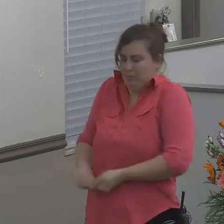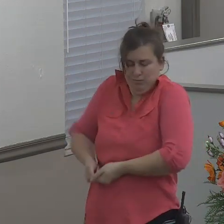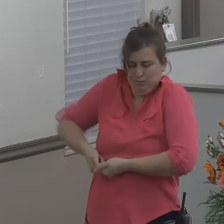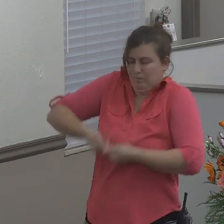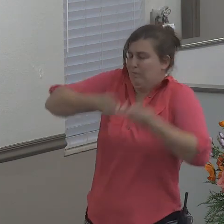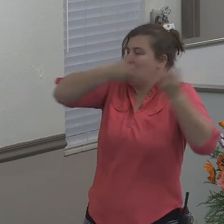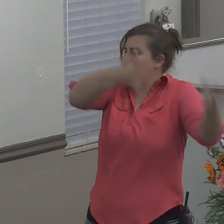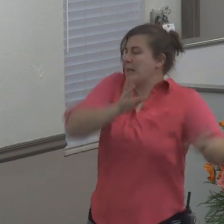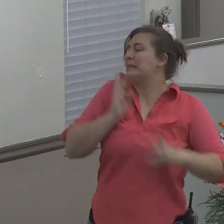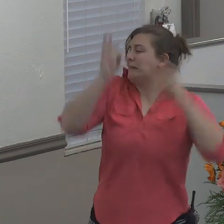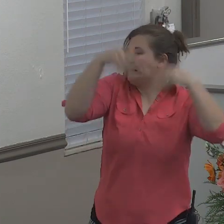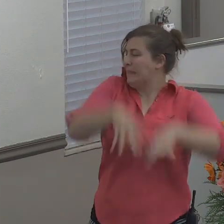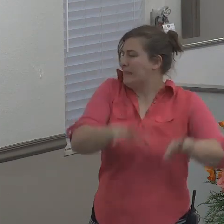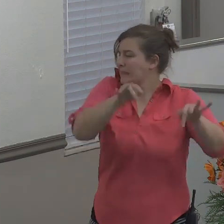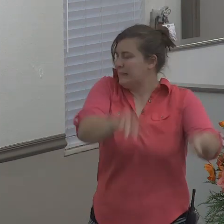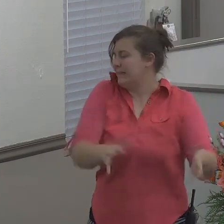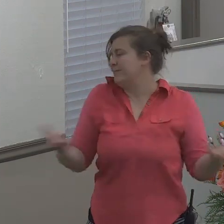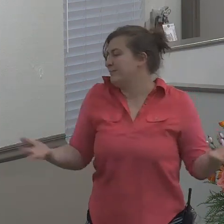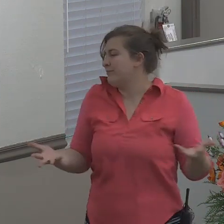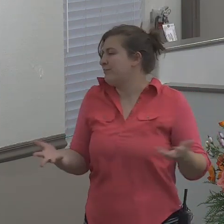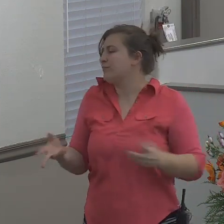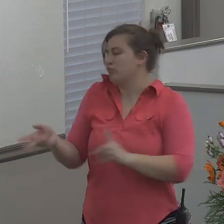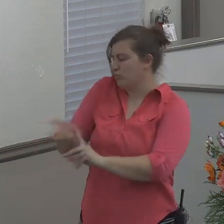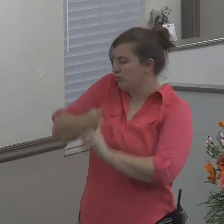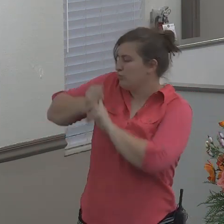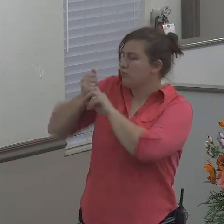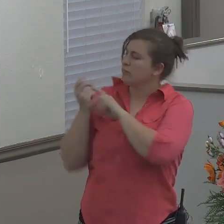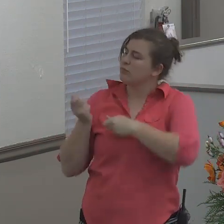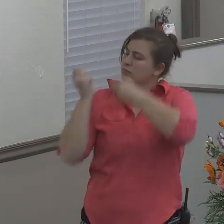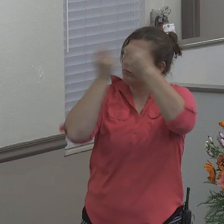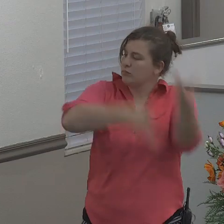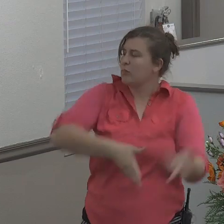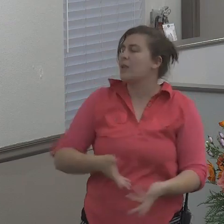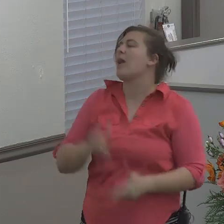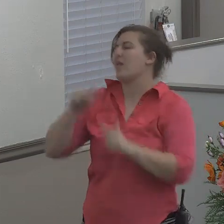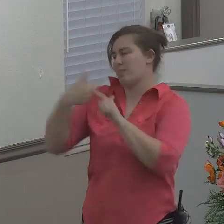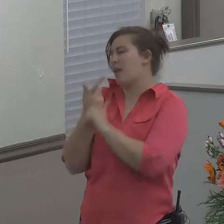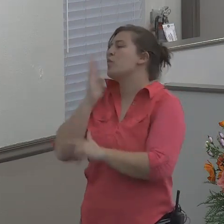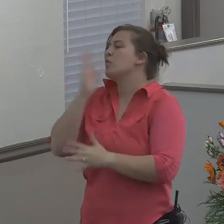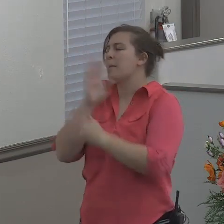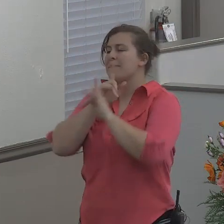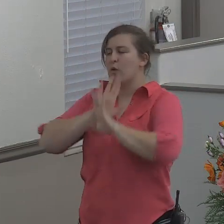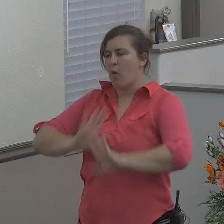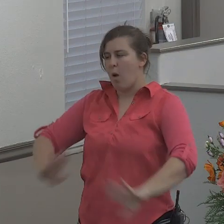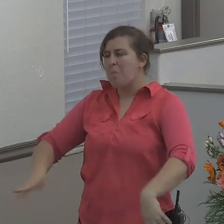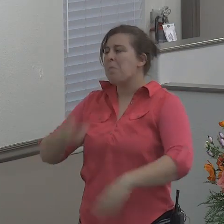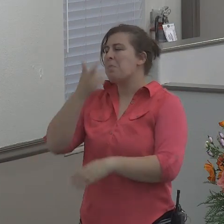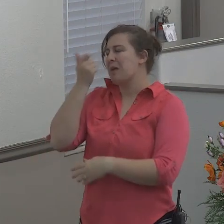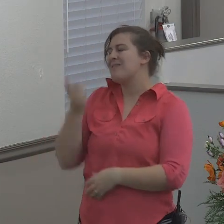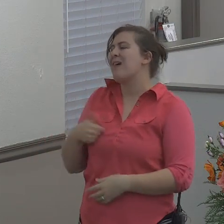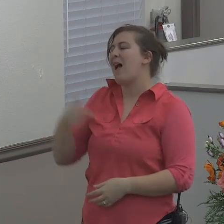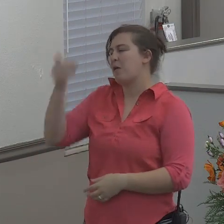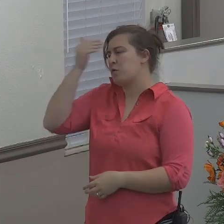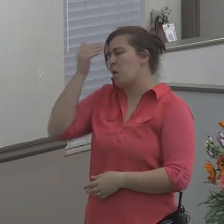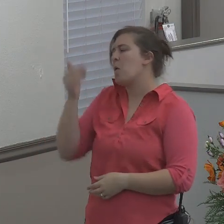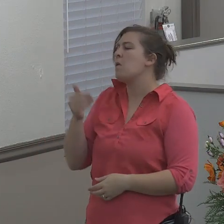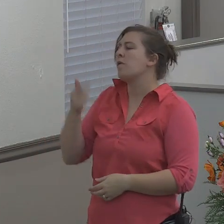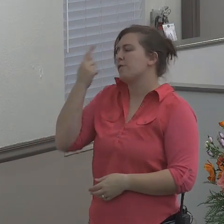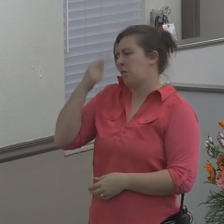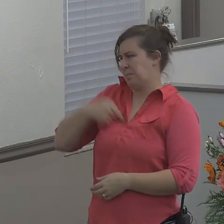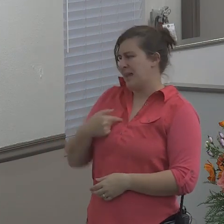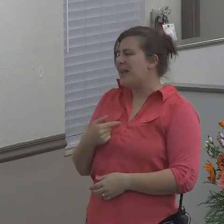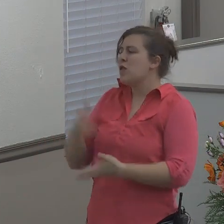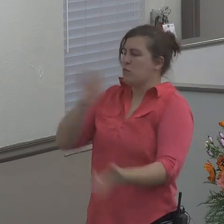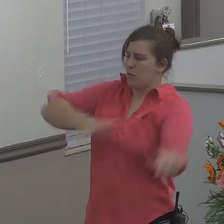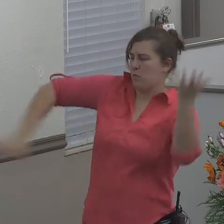forth into the sea. So shall the sea be calm unto you. For I know that for my sake this great tempest is upon